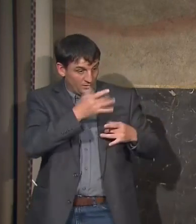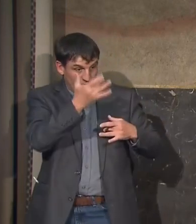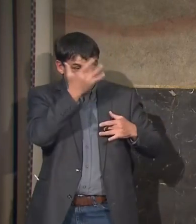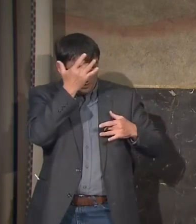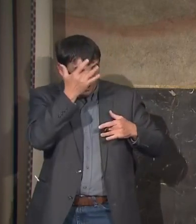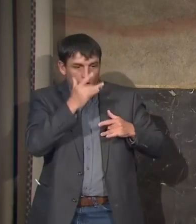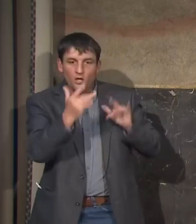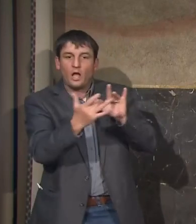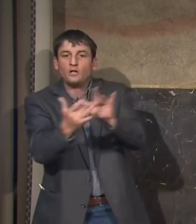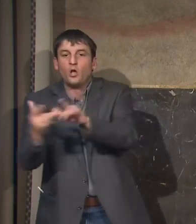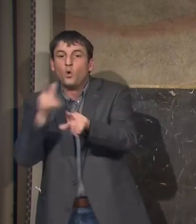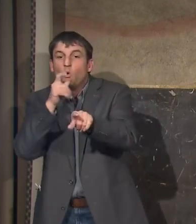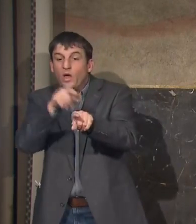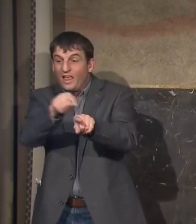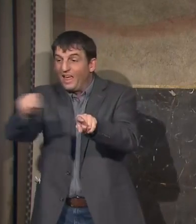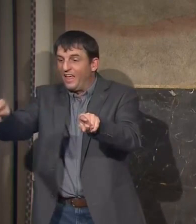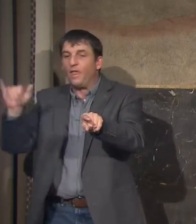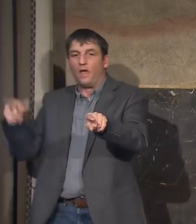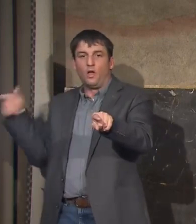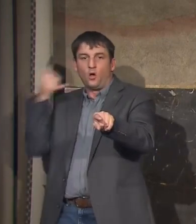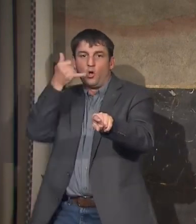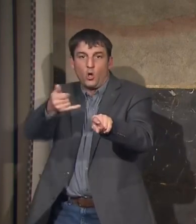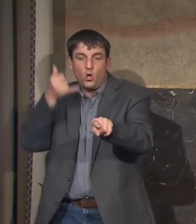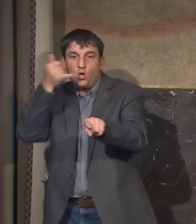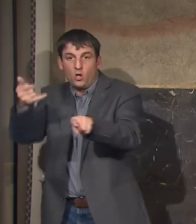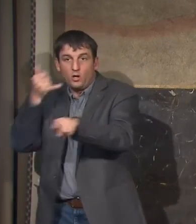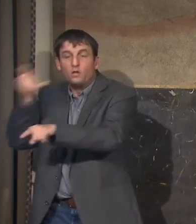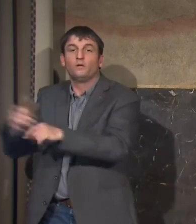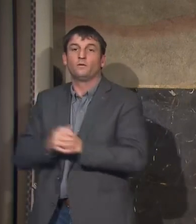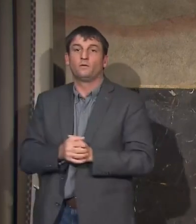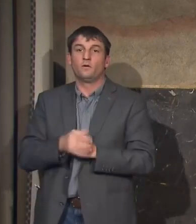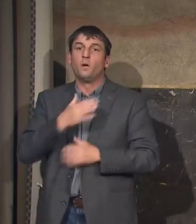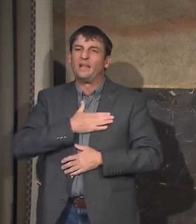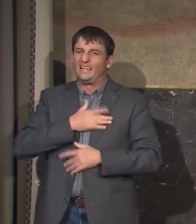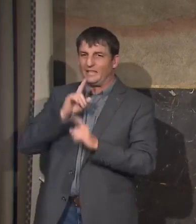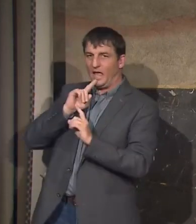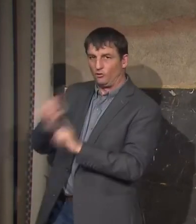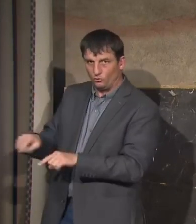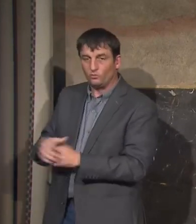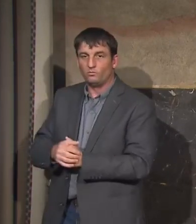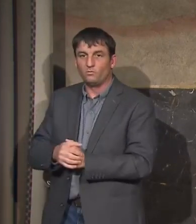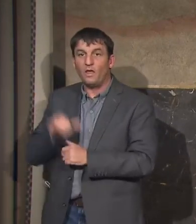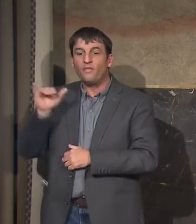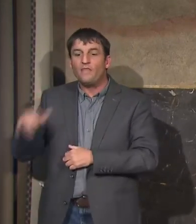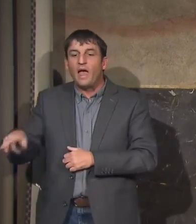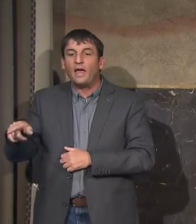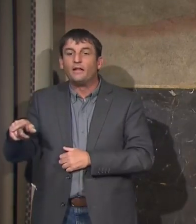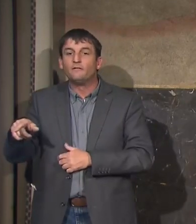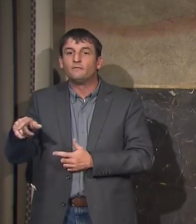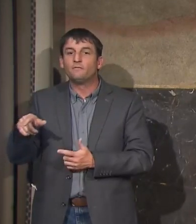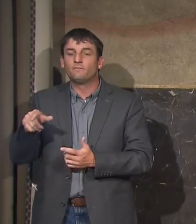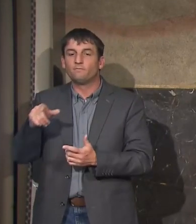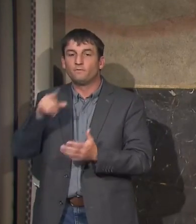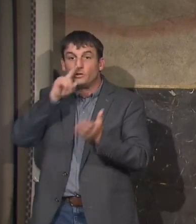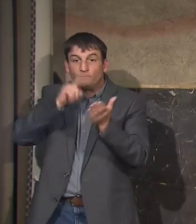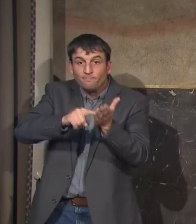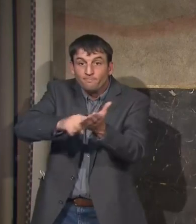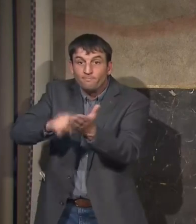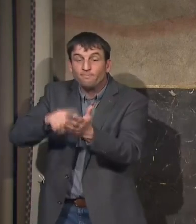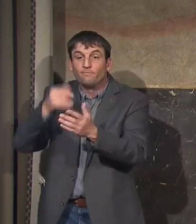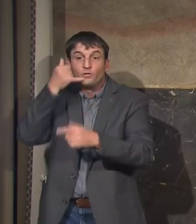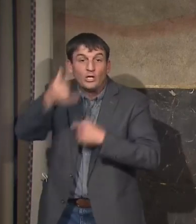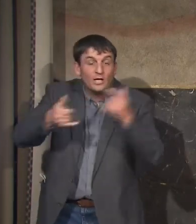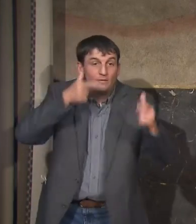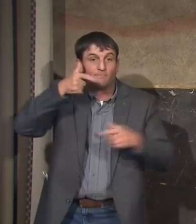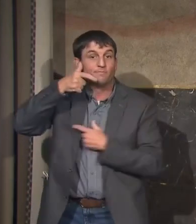on that number so please answer. And you should know that contact tracing is not a new process developed